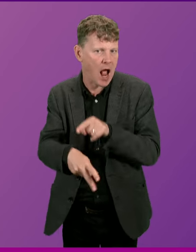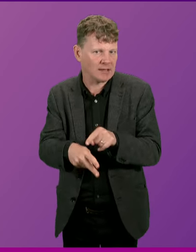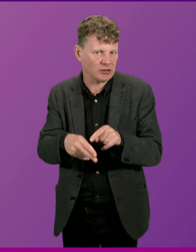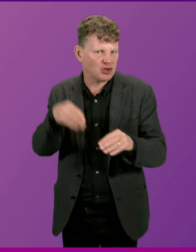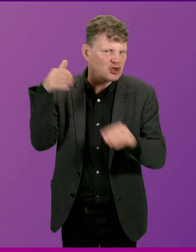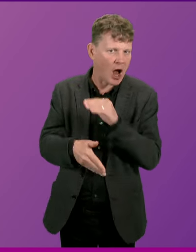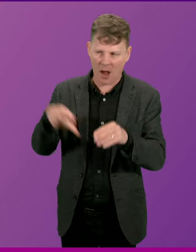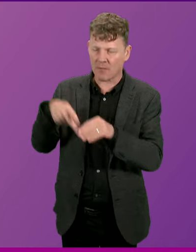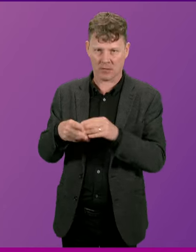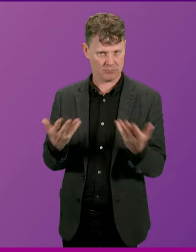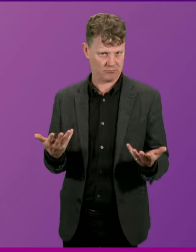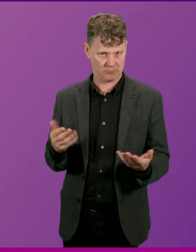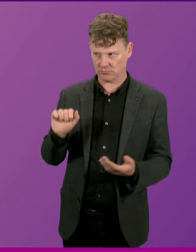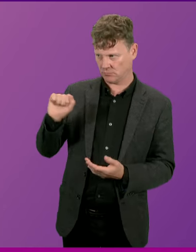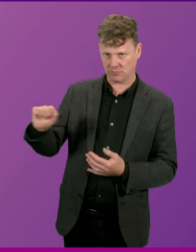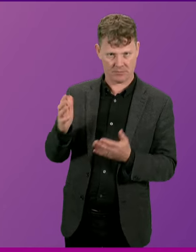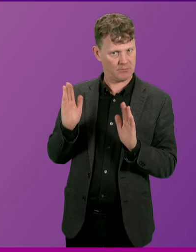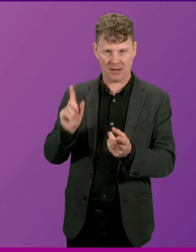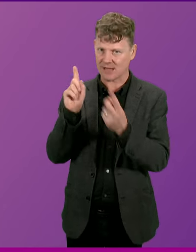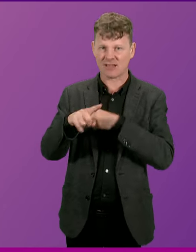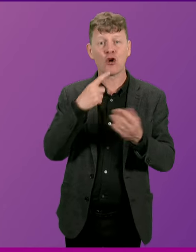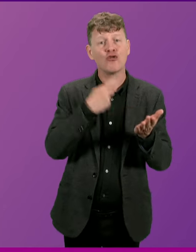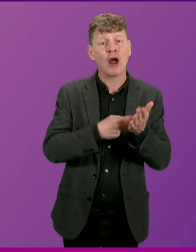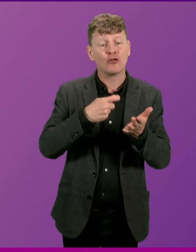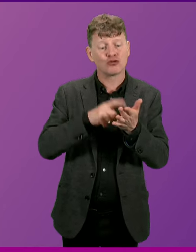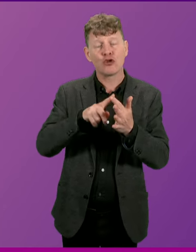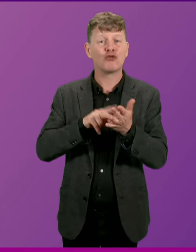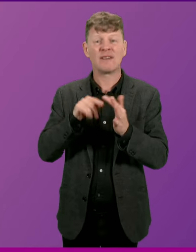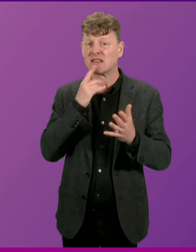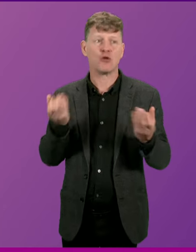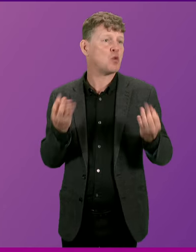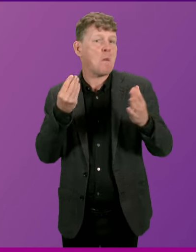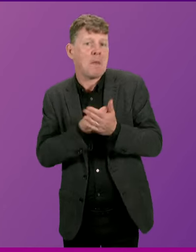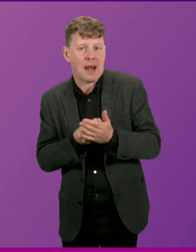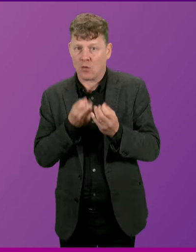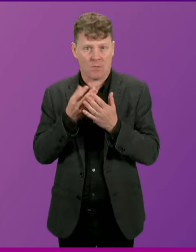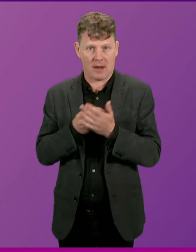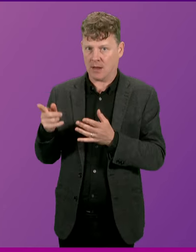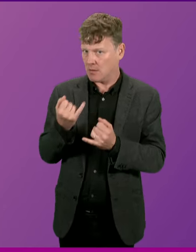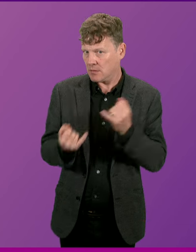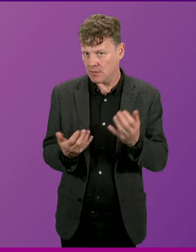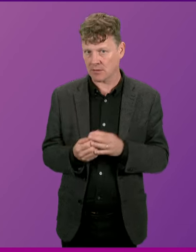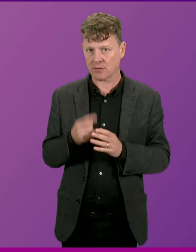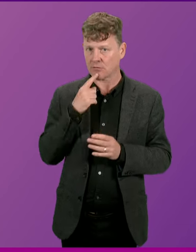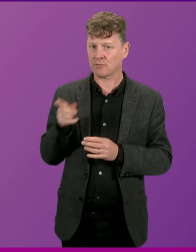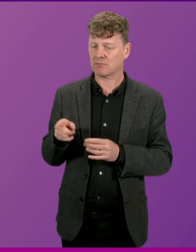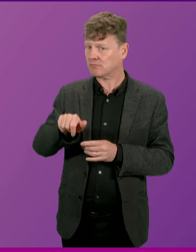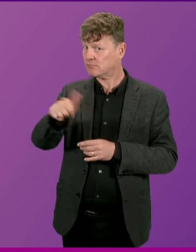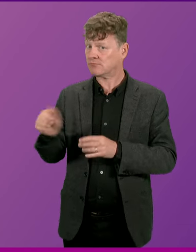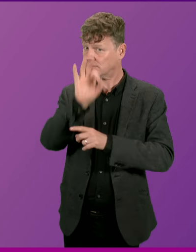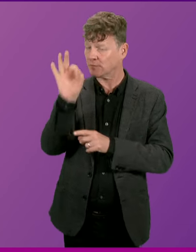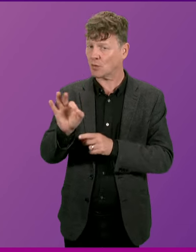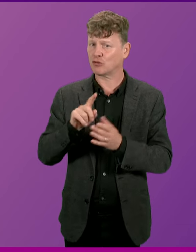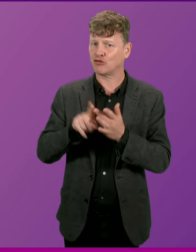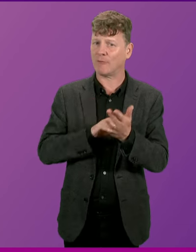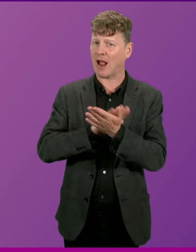an answer for them, not least when Rachel Reeves is saying there will be no more money. Jamie Hulker-Johnston. Thank you.